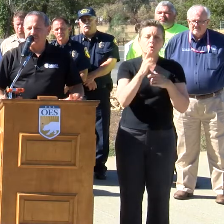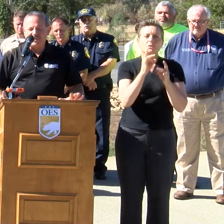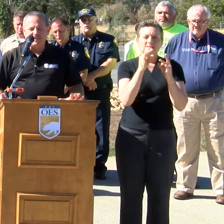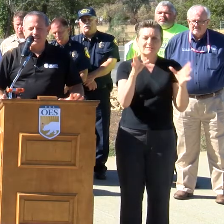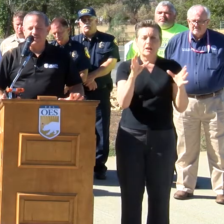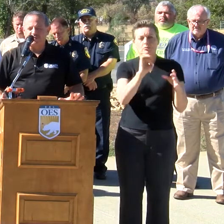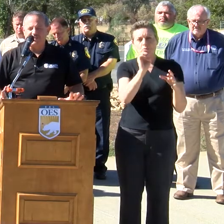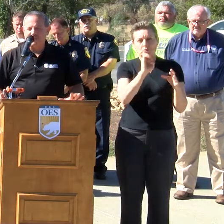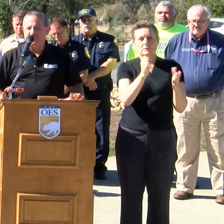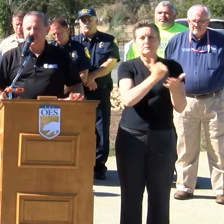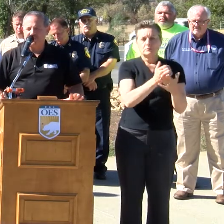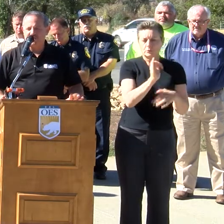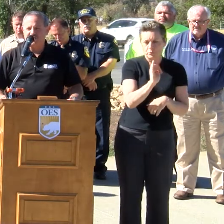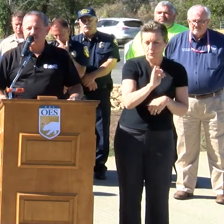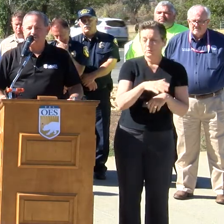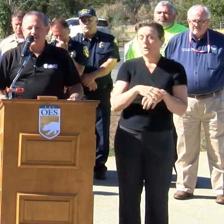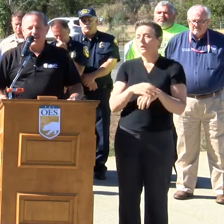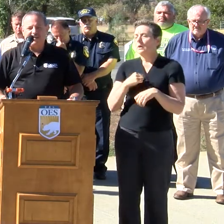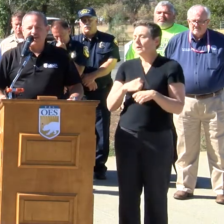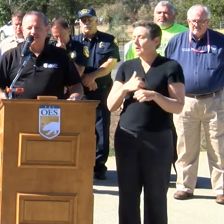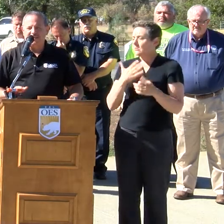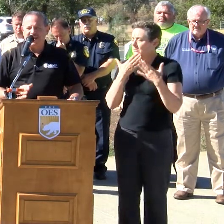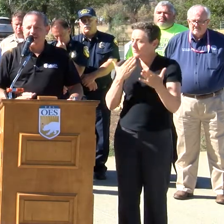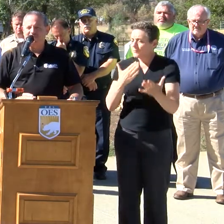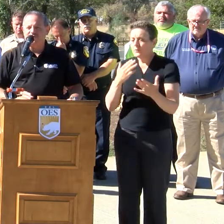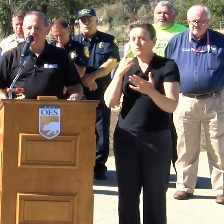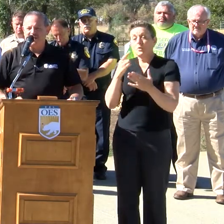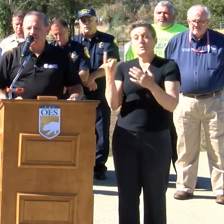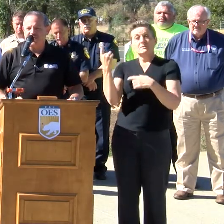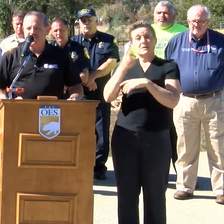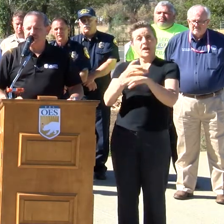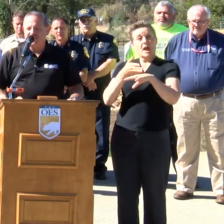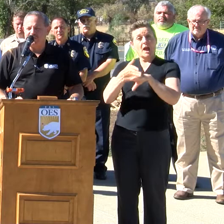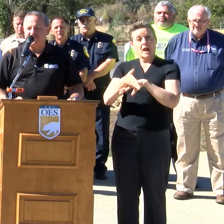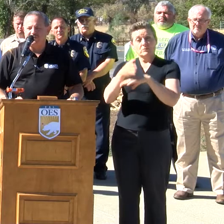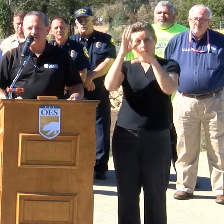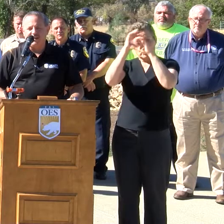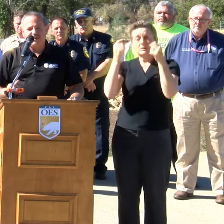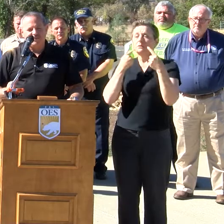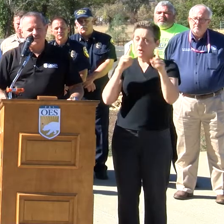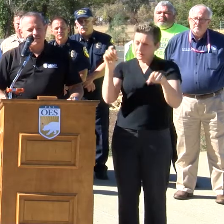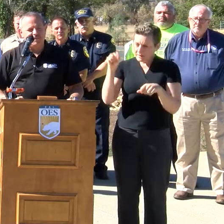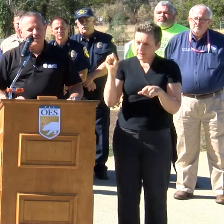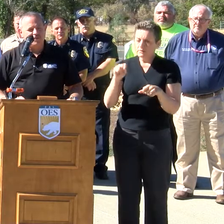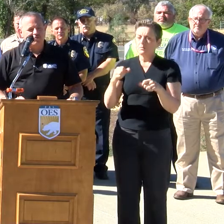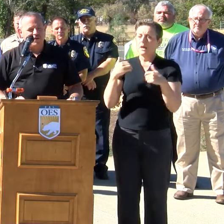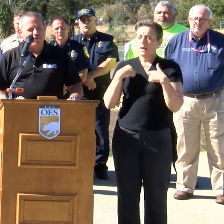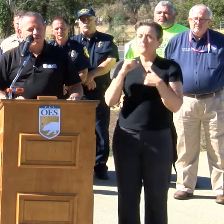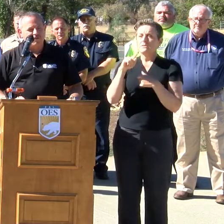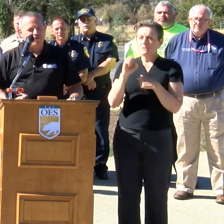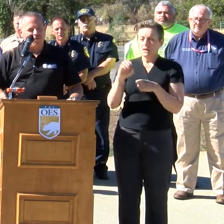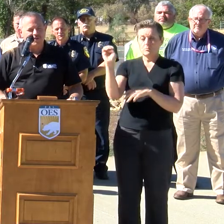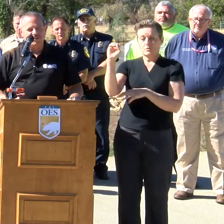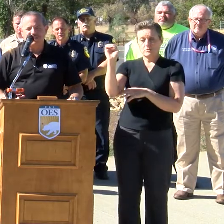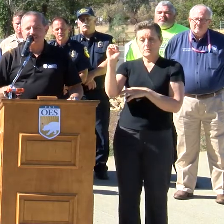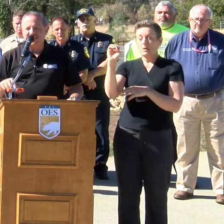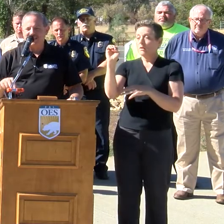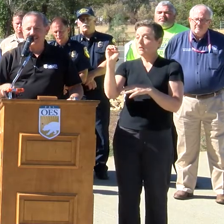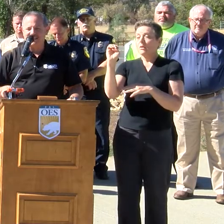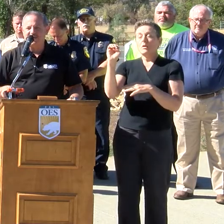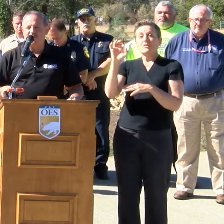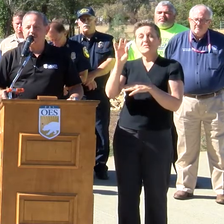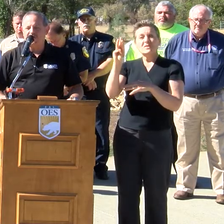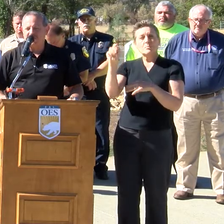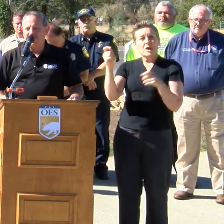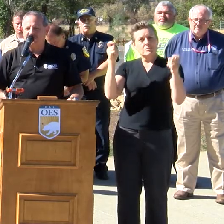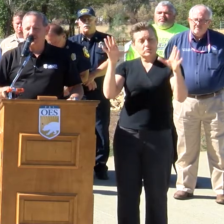completely so deeply appreciative that the day after the declaration by the president, the FEMA administrator from Washington DC